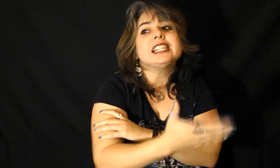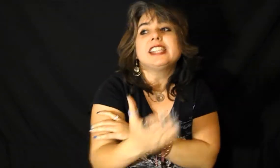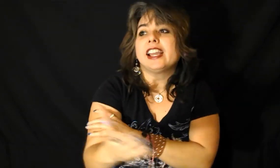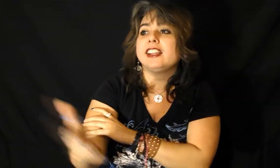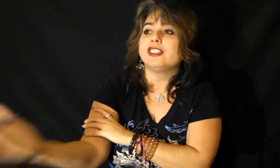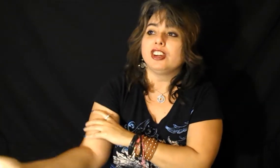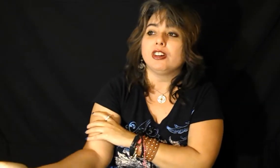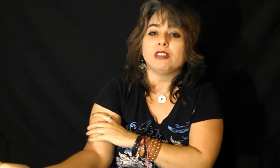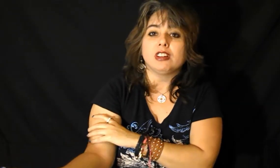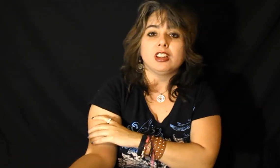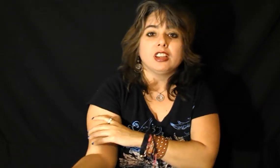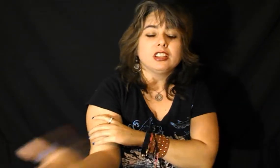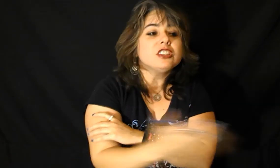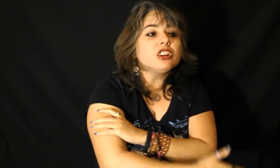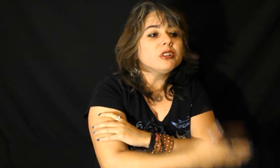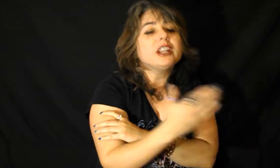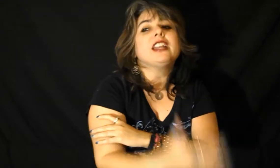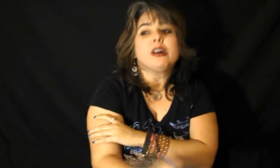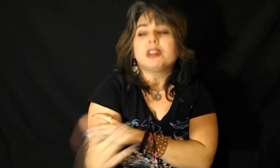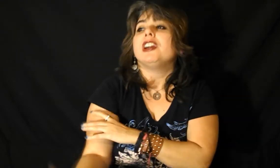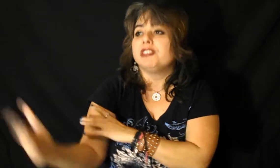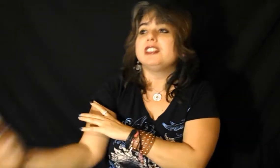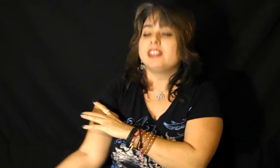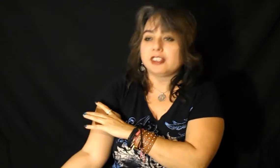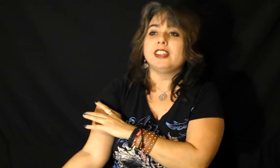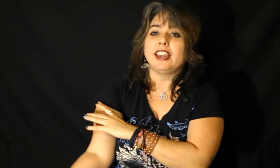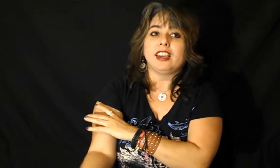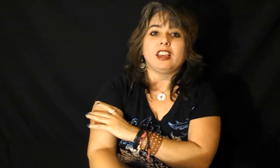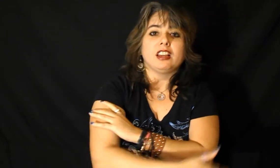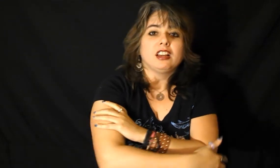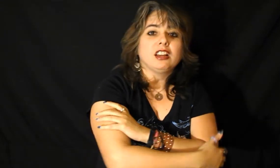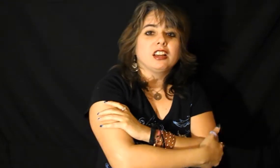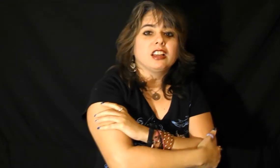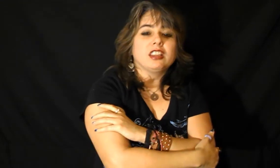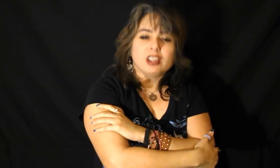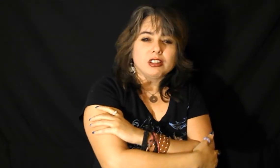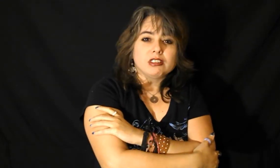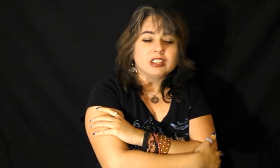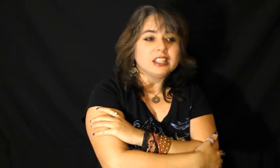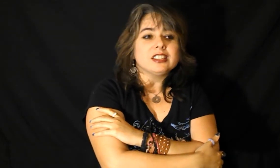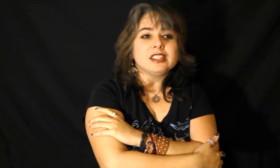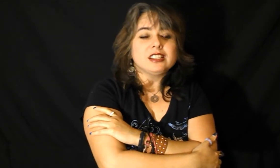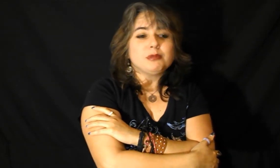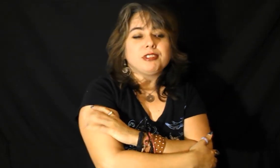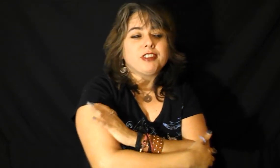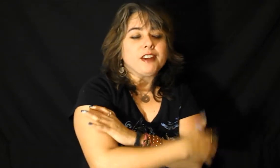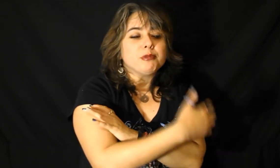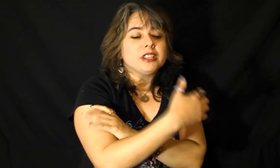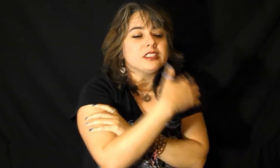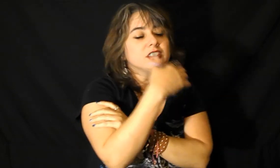is a daily show they show it an hour every day you know it doesn't need to be five months